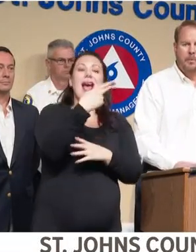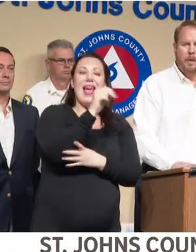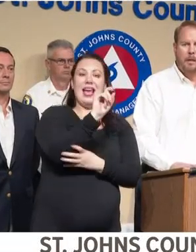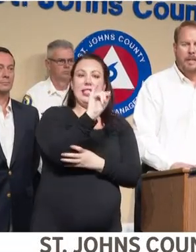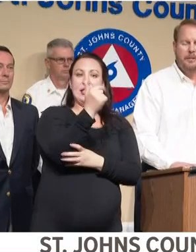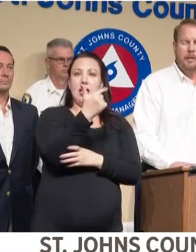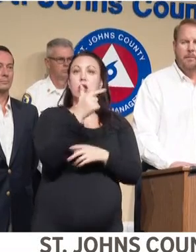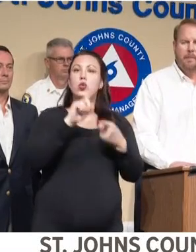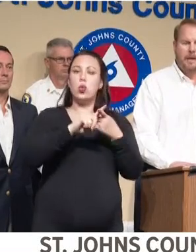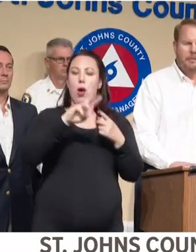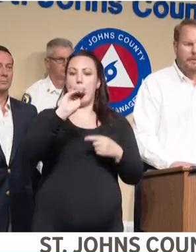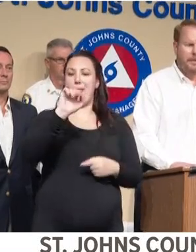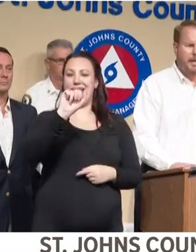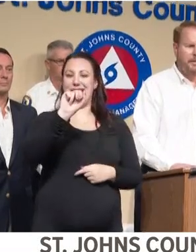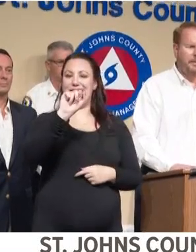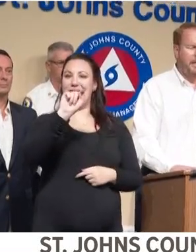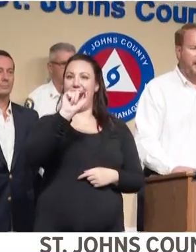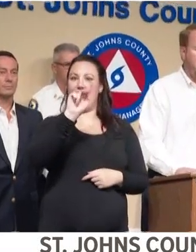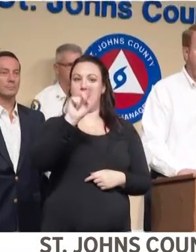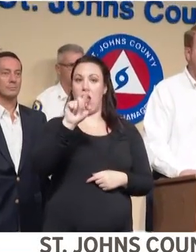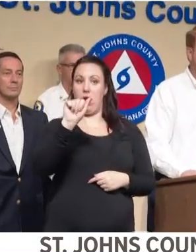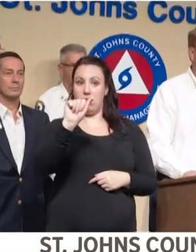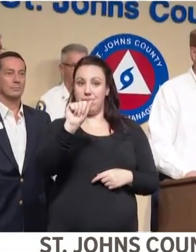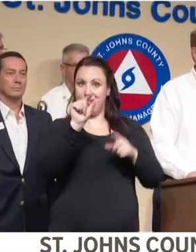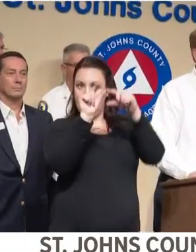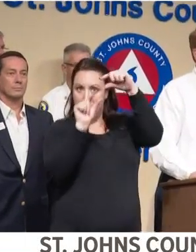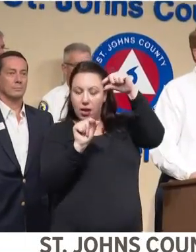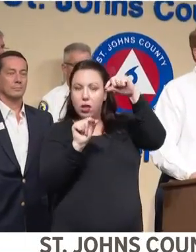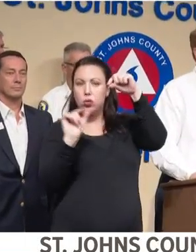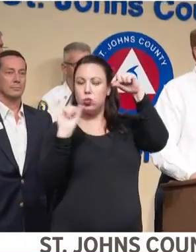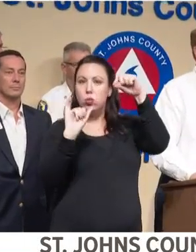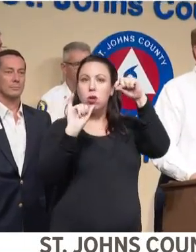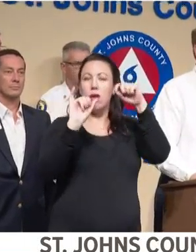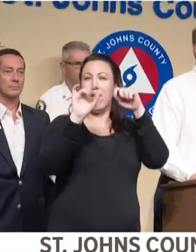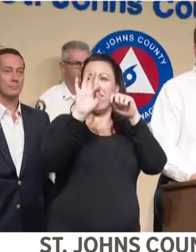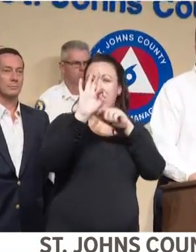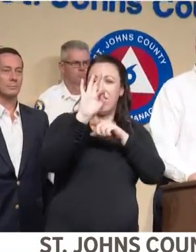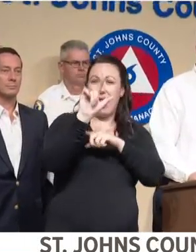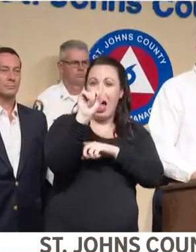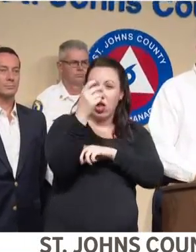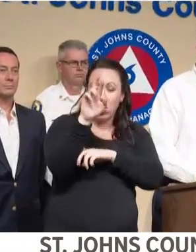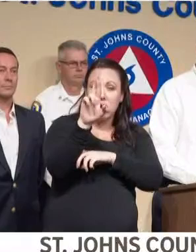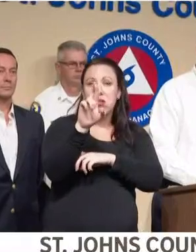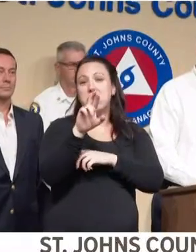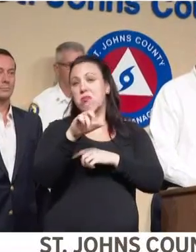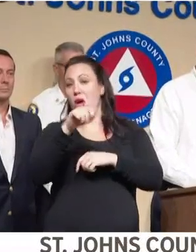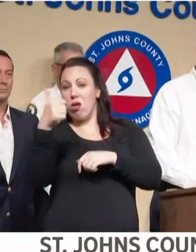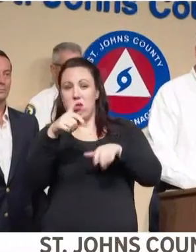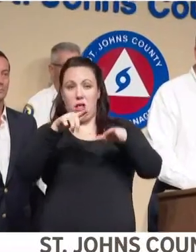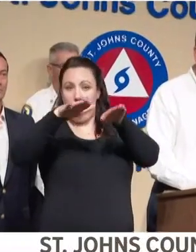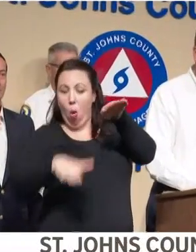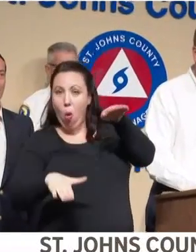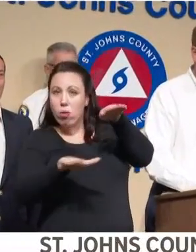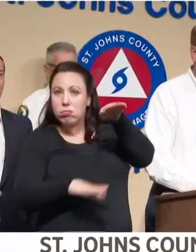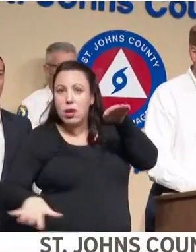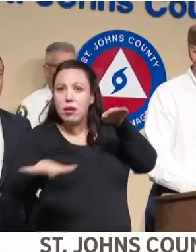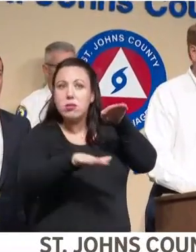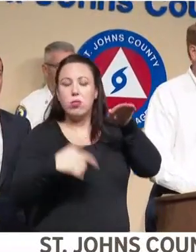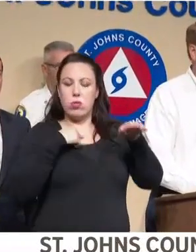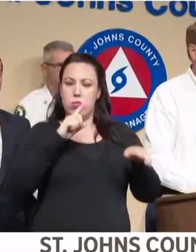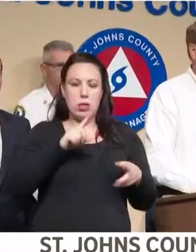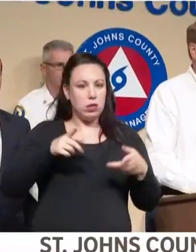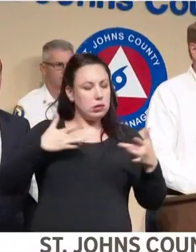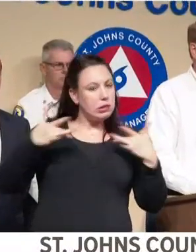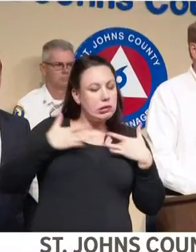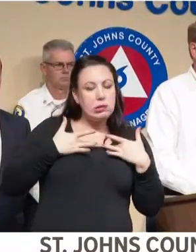as well as Flagler Estates, Hastings and low other low-lying areas. We're very concerned about